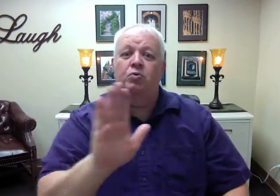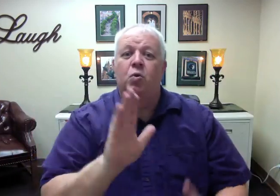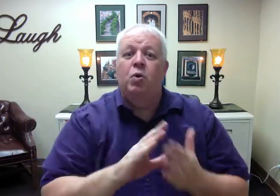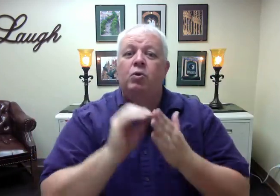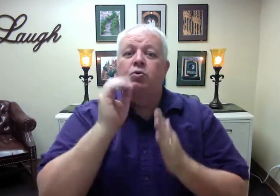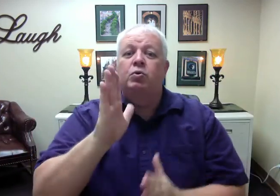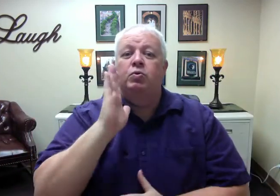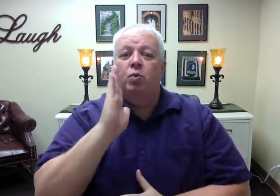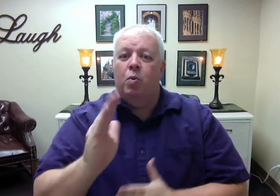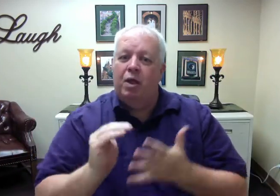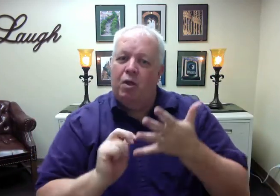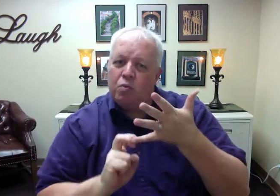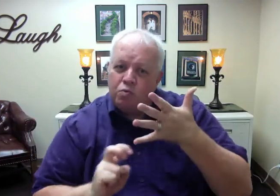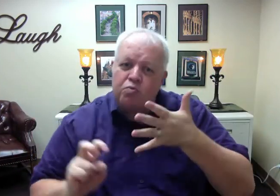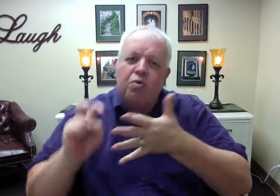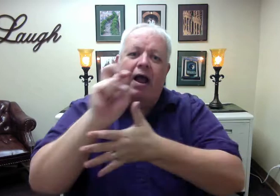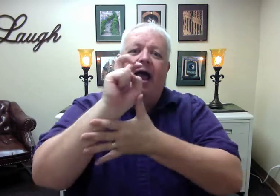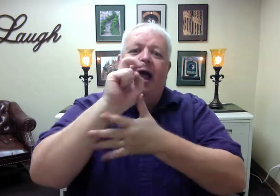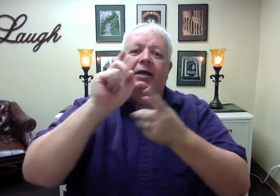will rise to meet them.